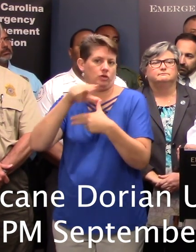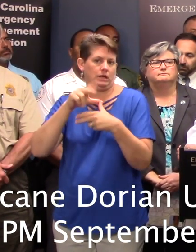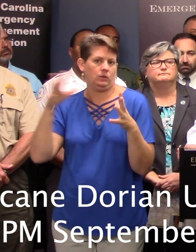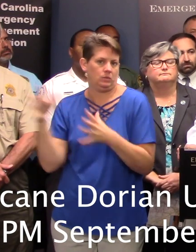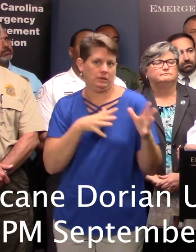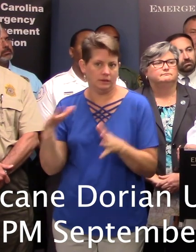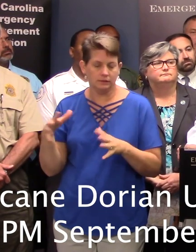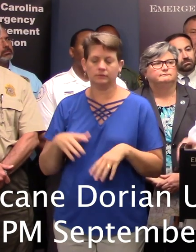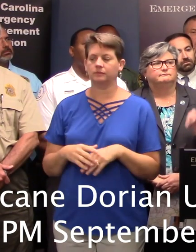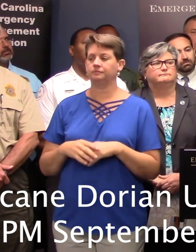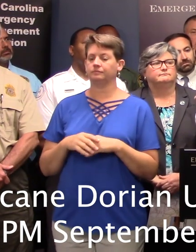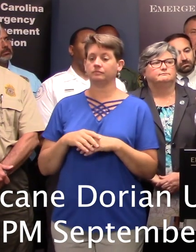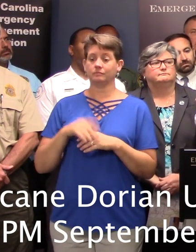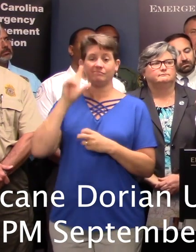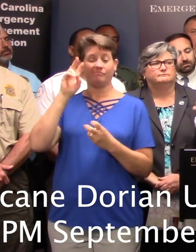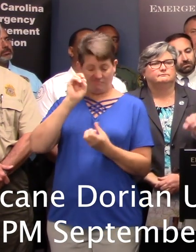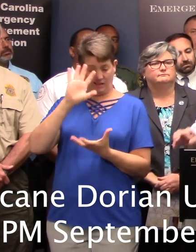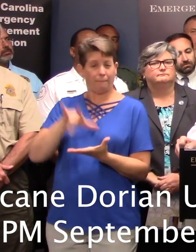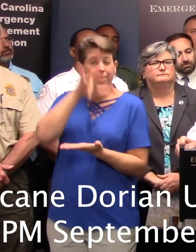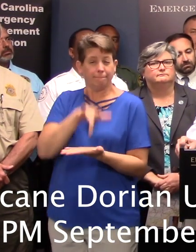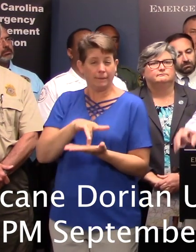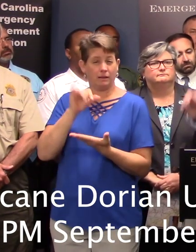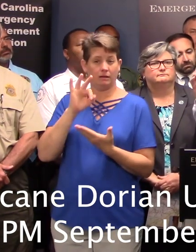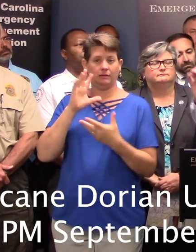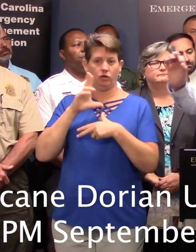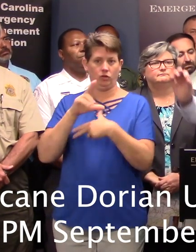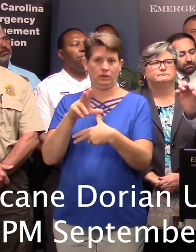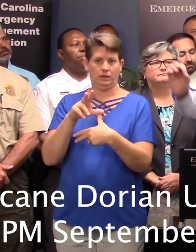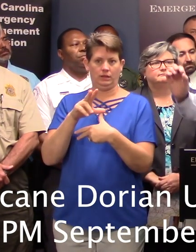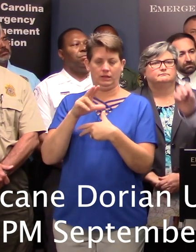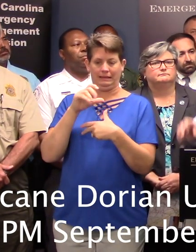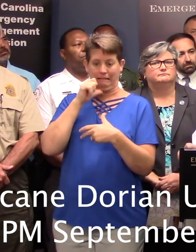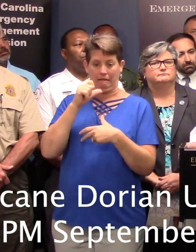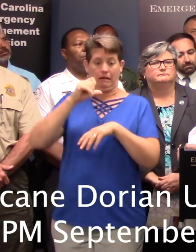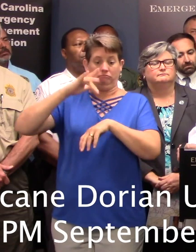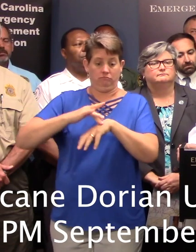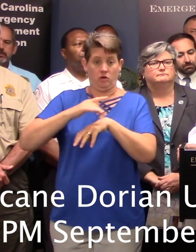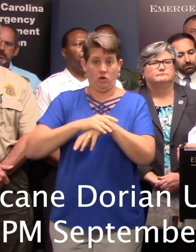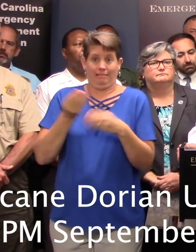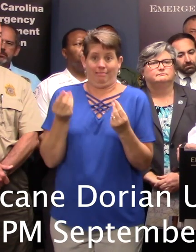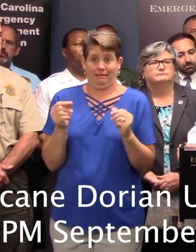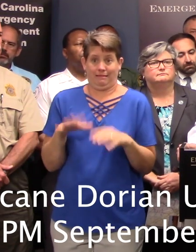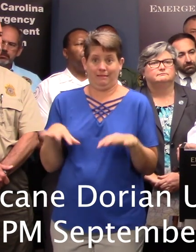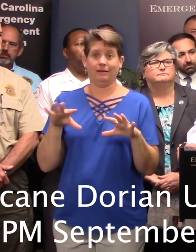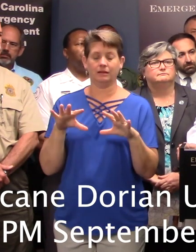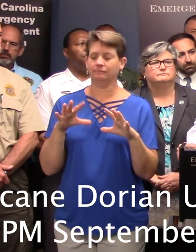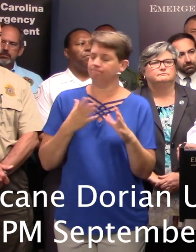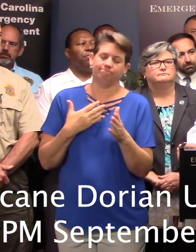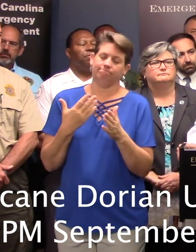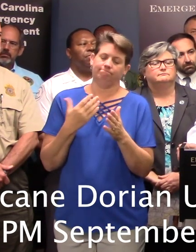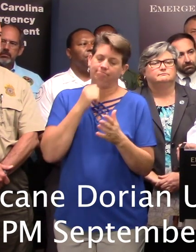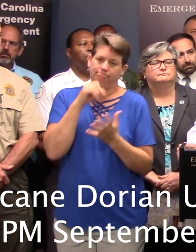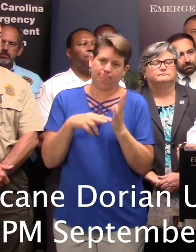the fact that the eye of the hurricane, the center of the hurricane, is not inland doesn't mean